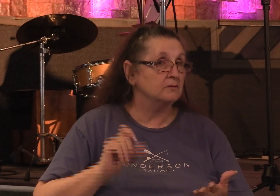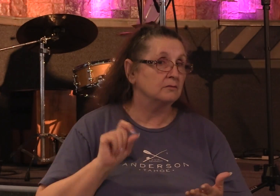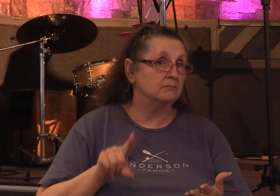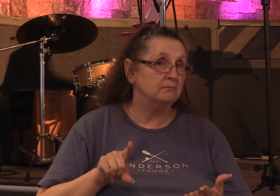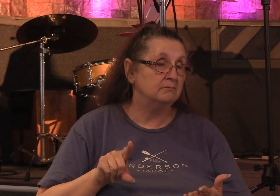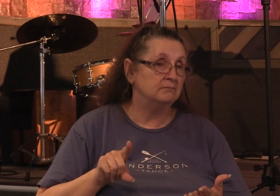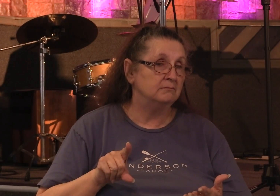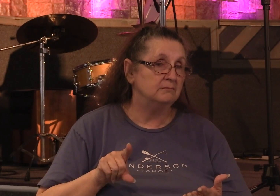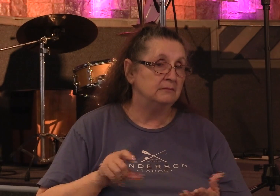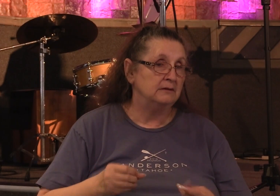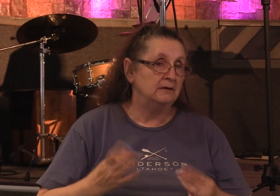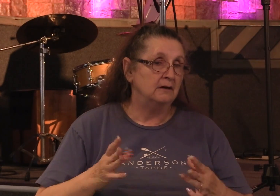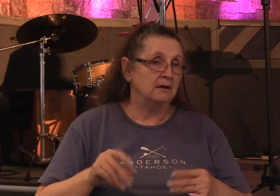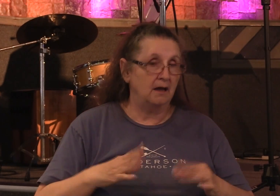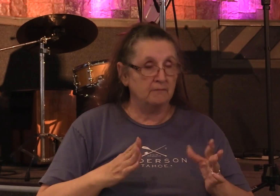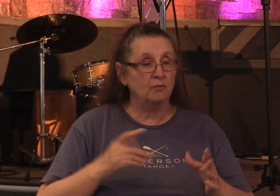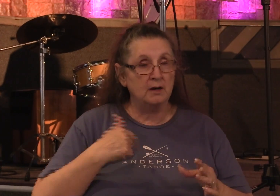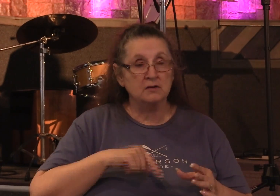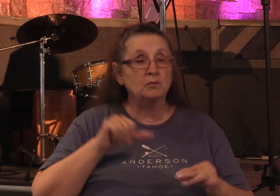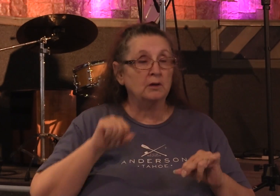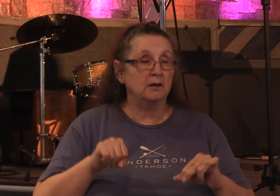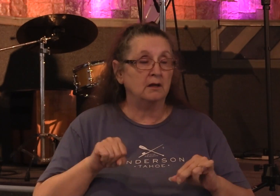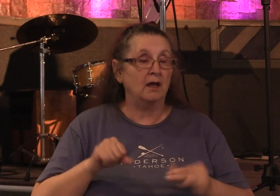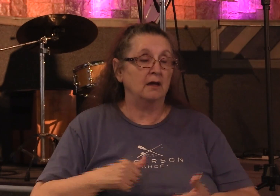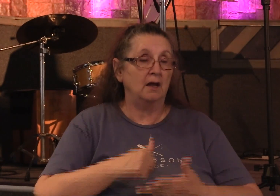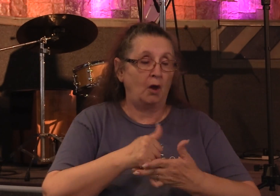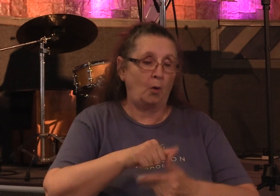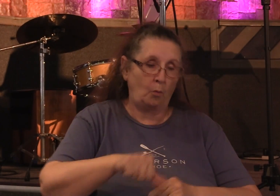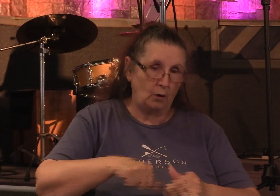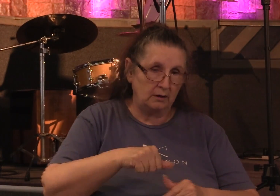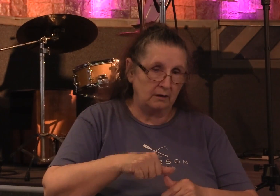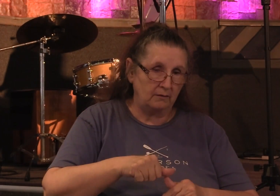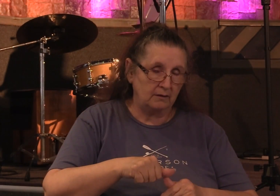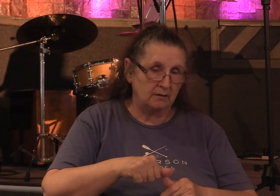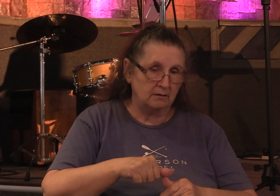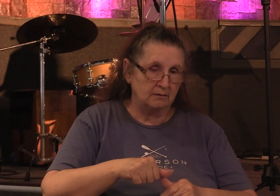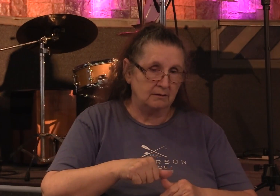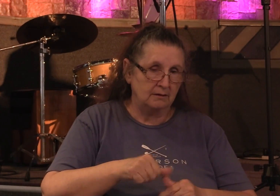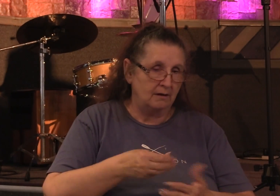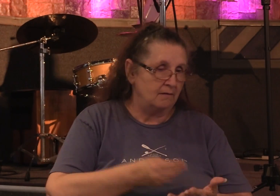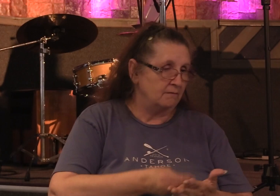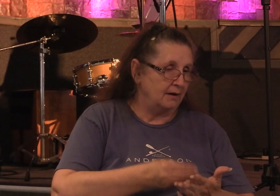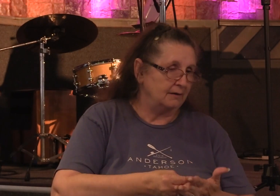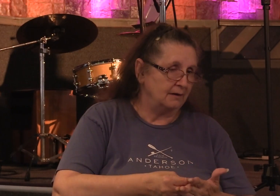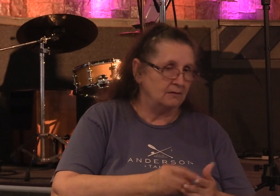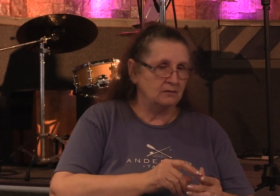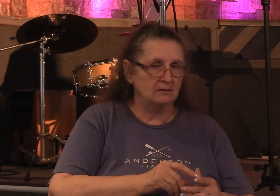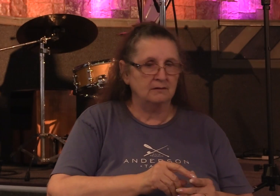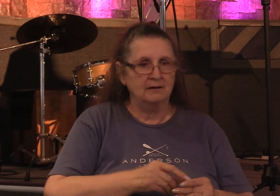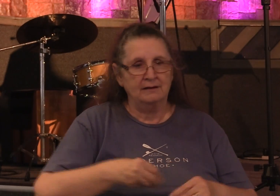There's a lot of ways to help each other besides financially selling your house or something.